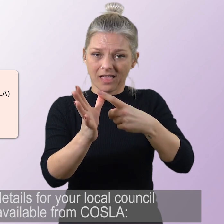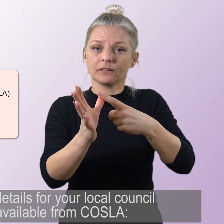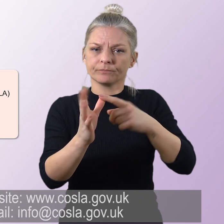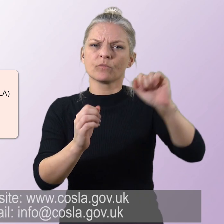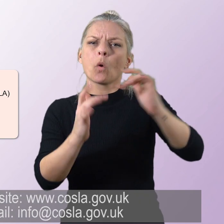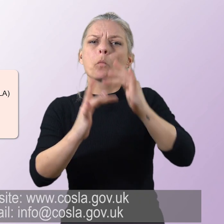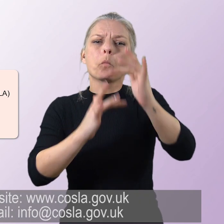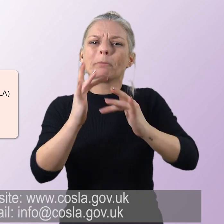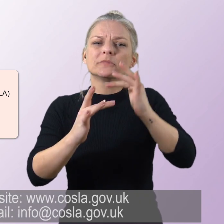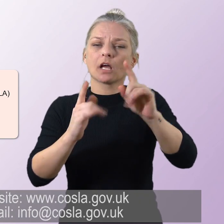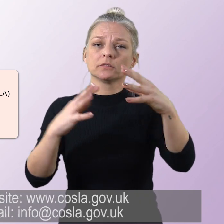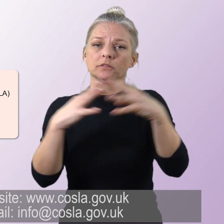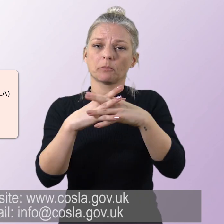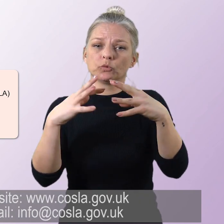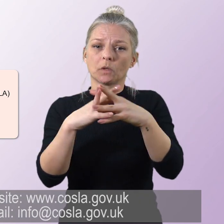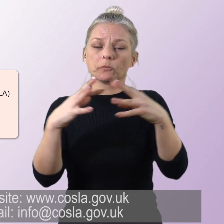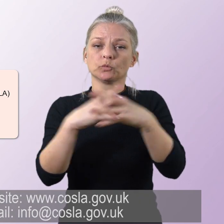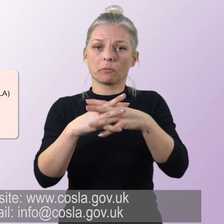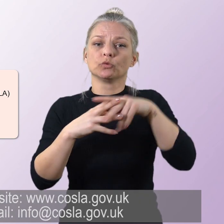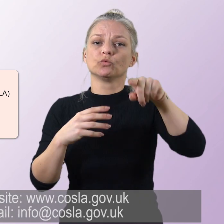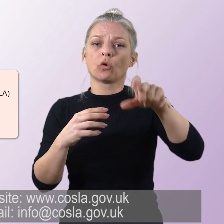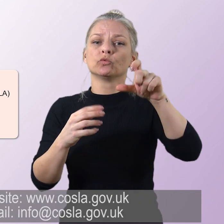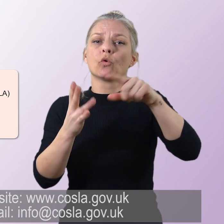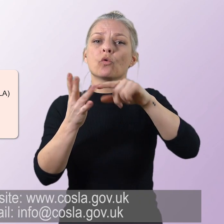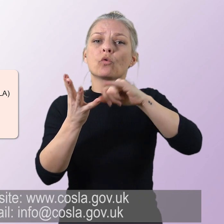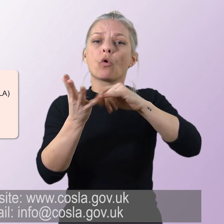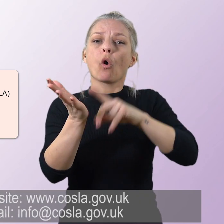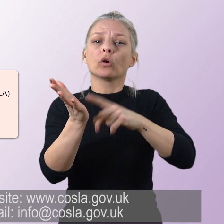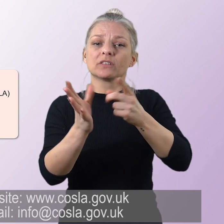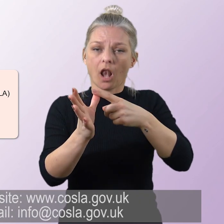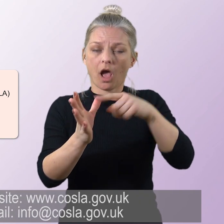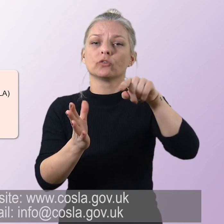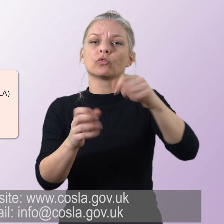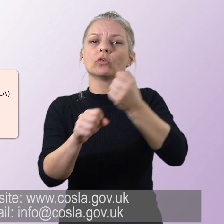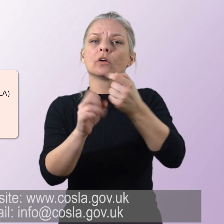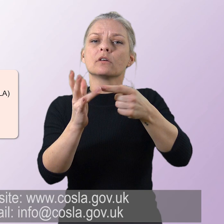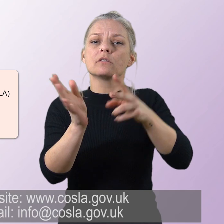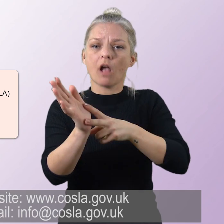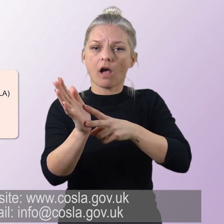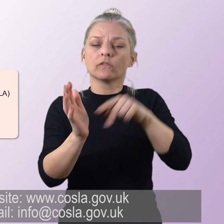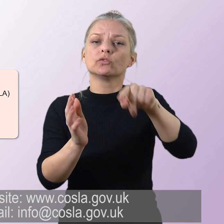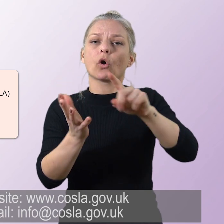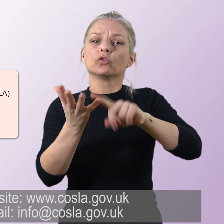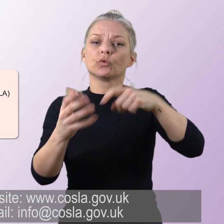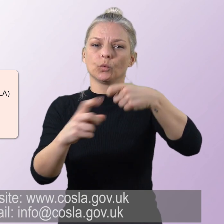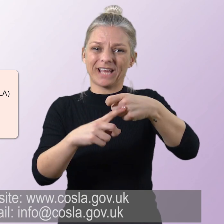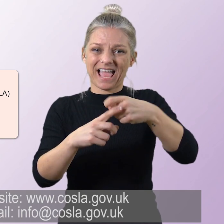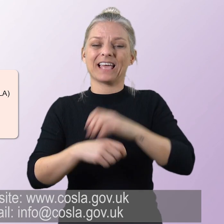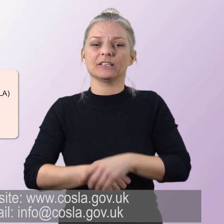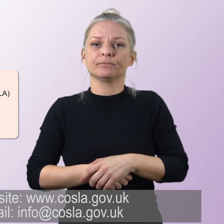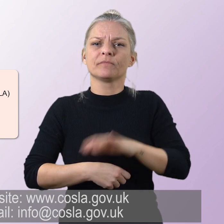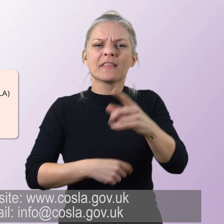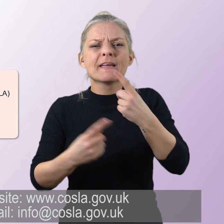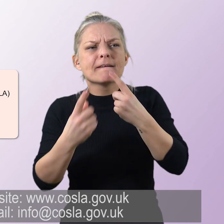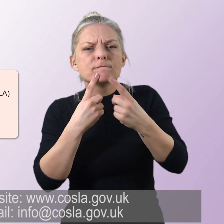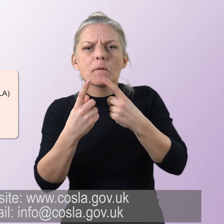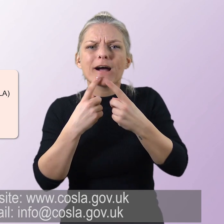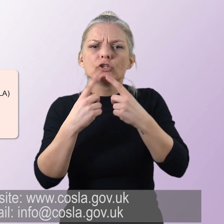Website www.cosla.gov.uk Email